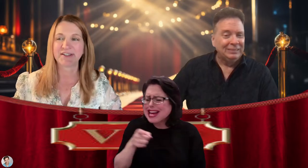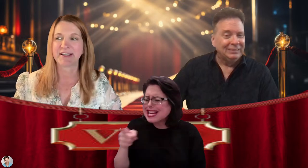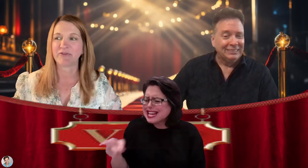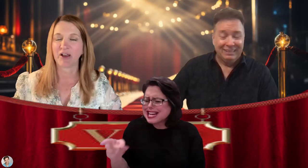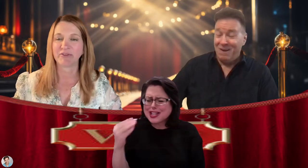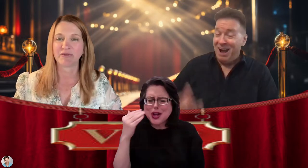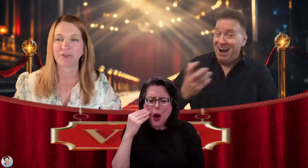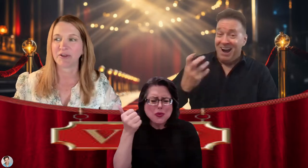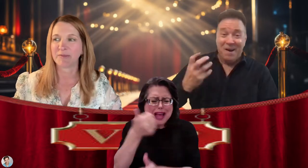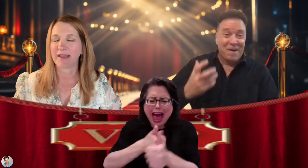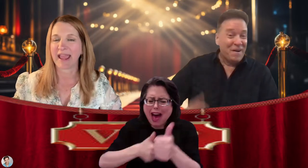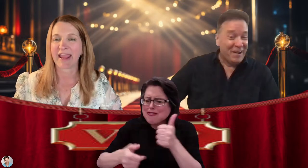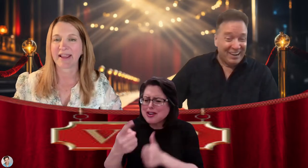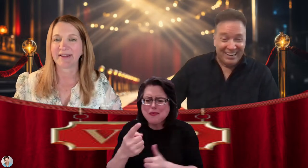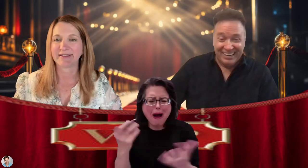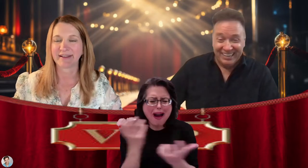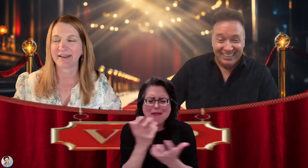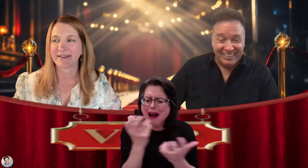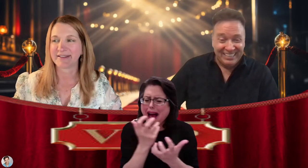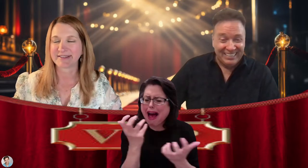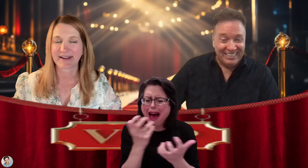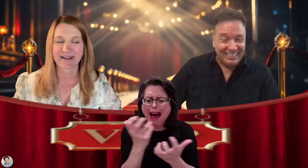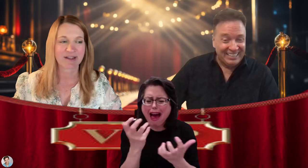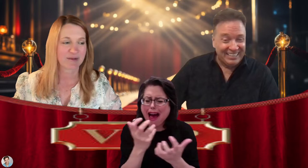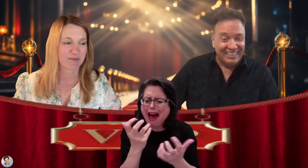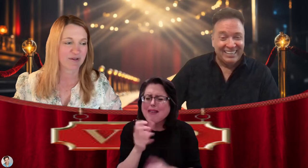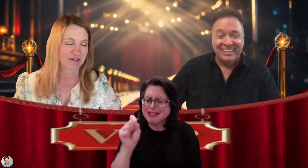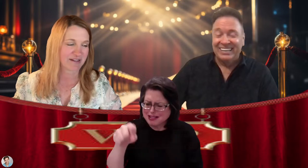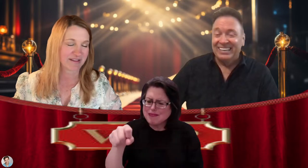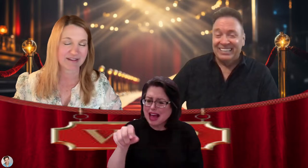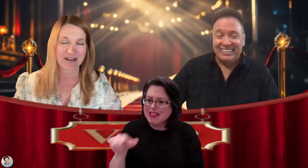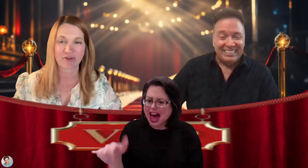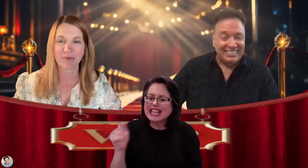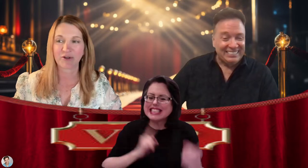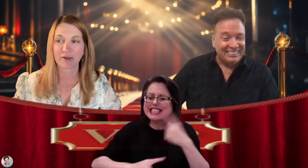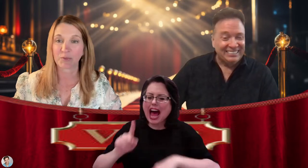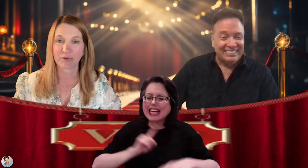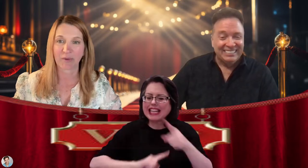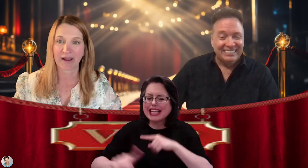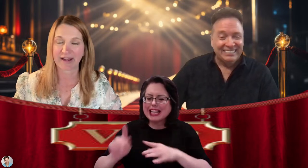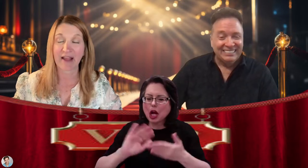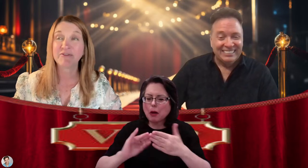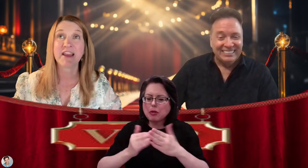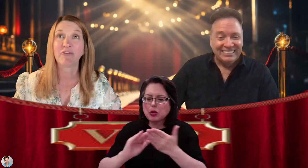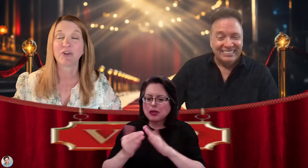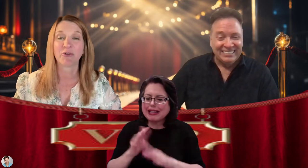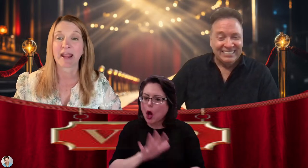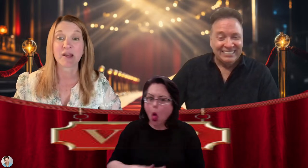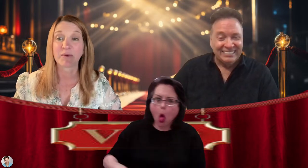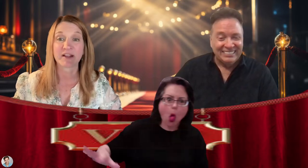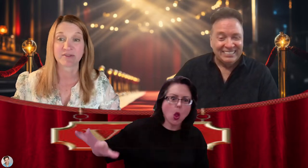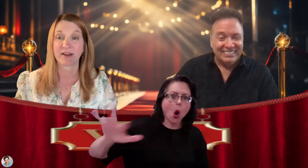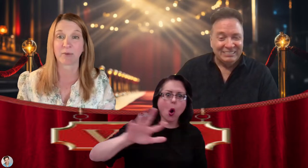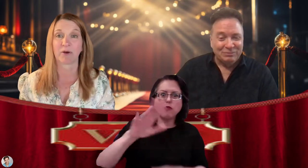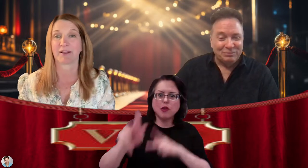involved in film and the signing community and the deaf community worldwide. I've never known anybody to network